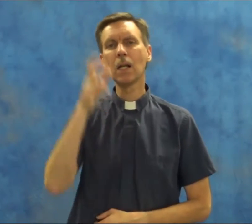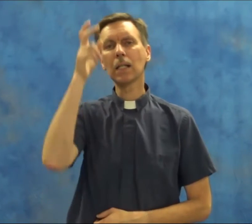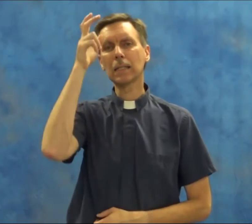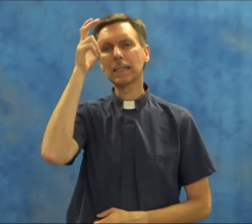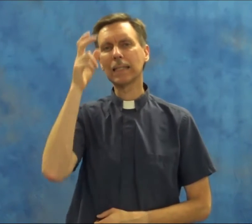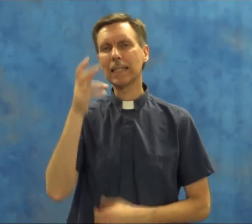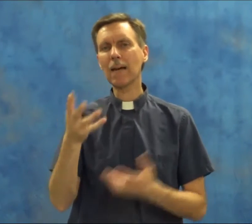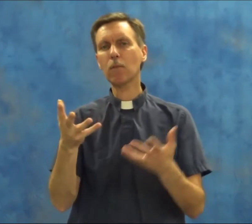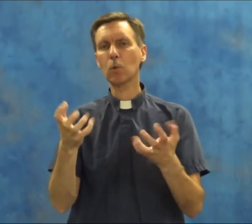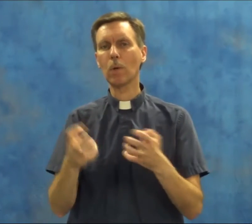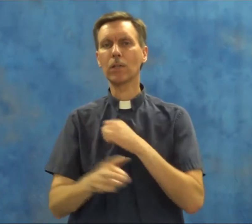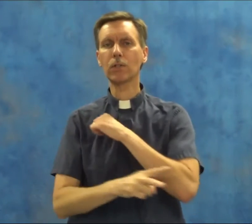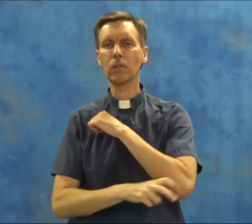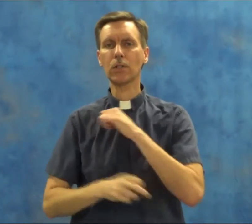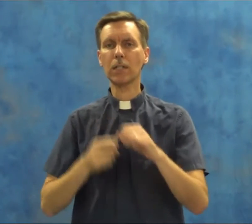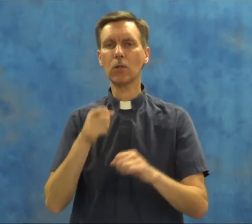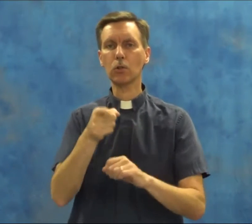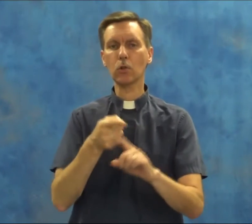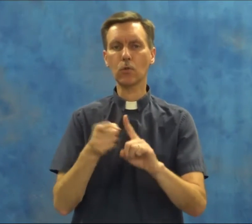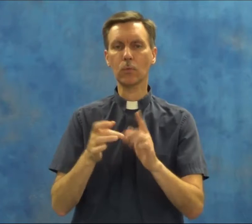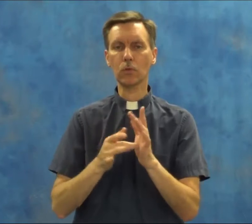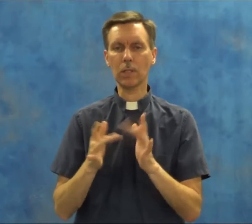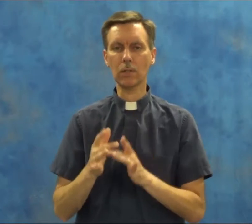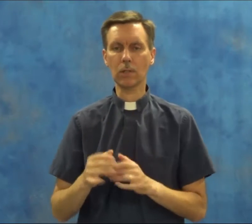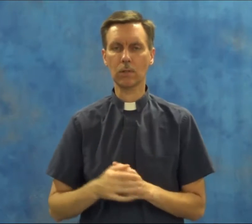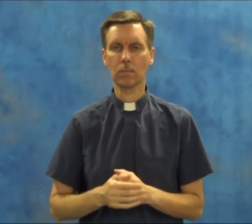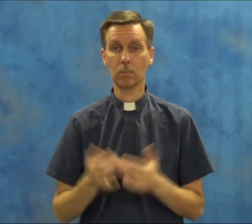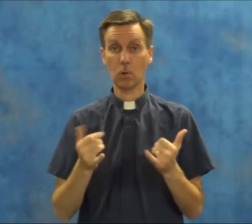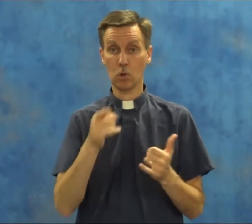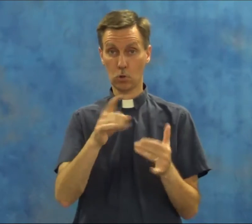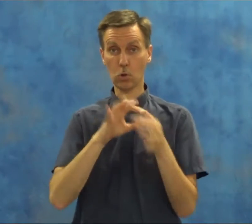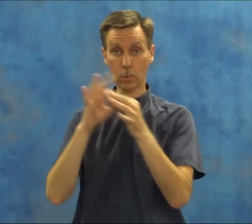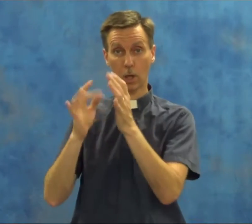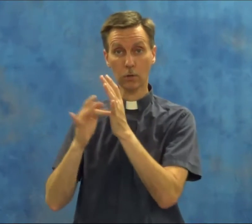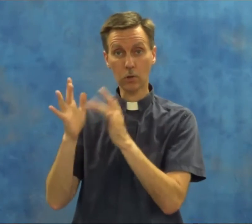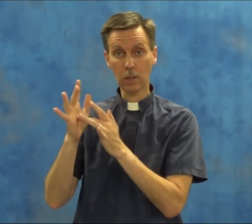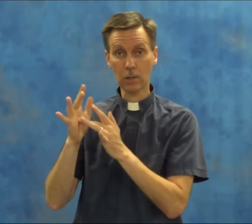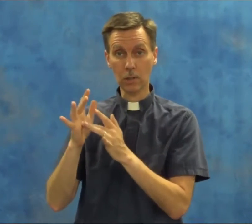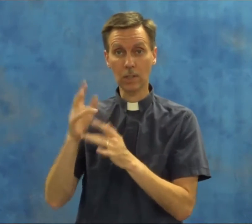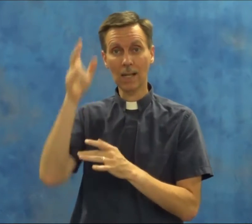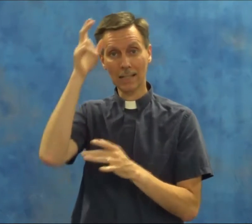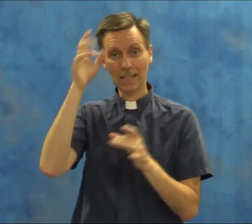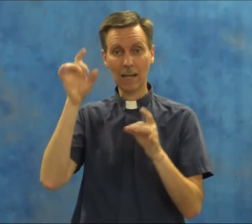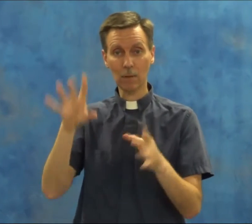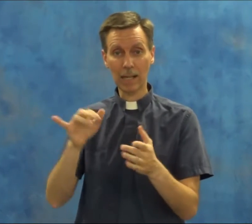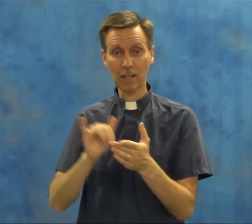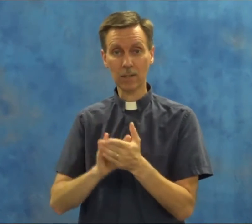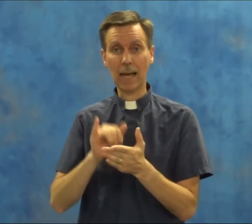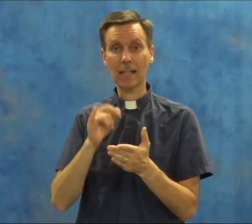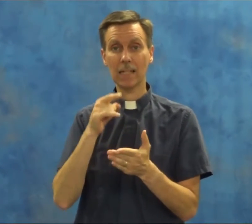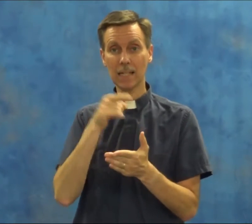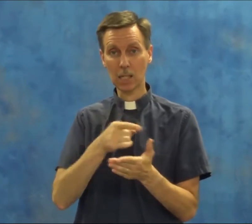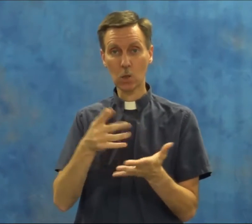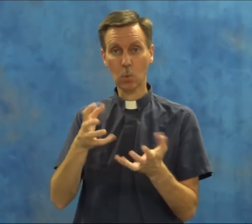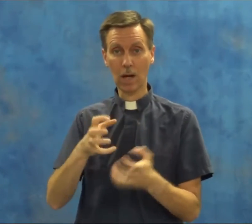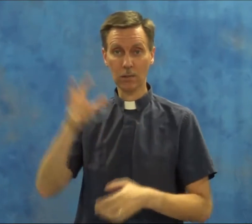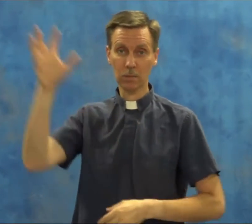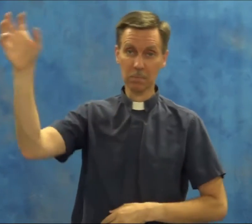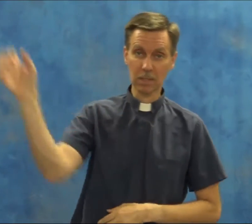The devil wants to steal you from Jesus. You belong to Jesus. The devil hates that. He wants to